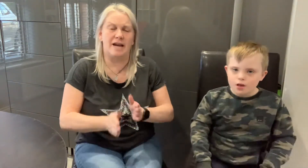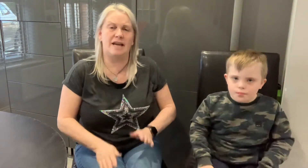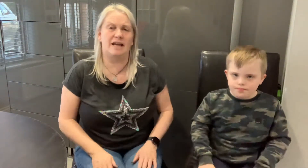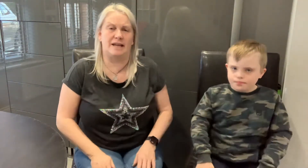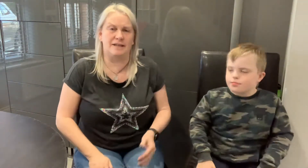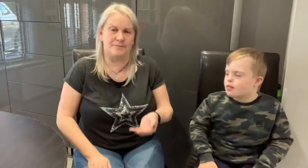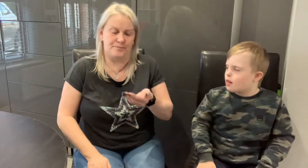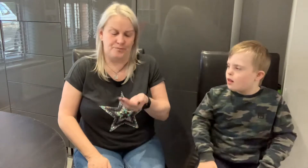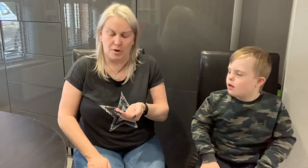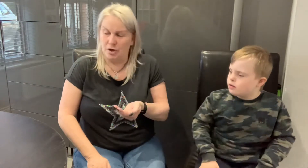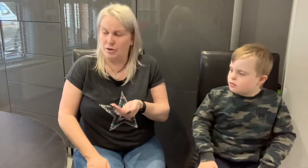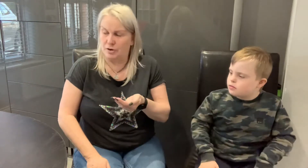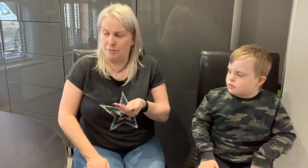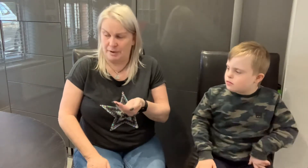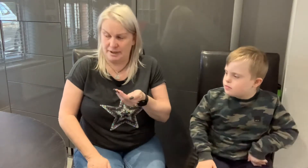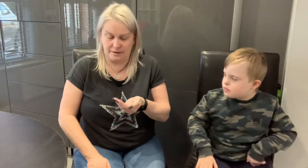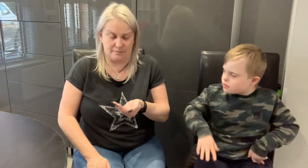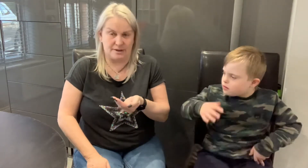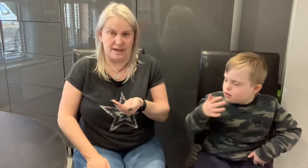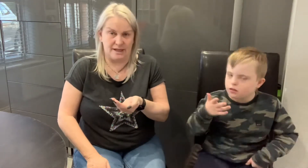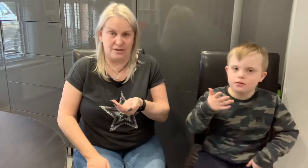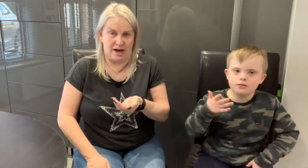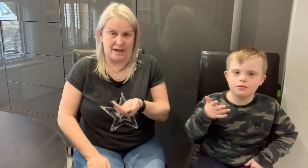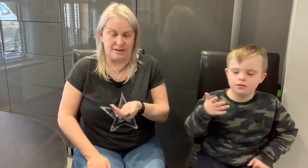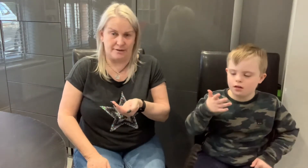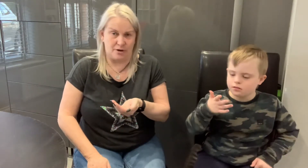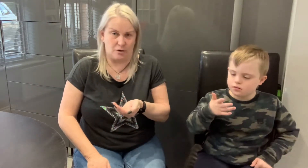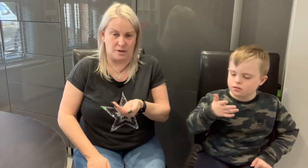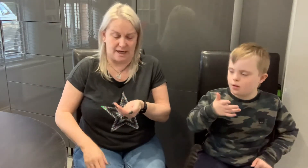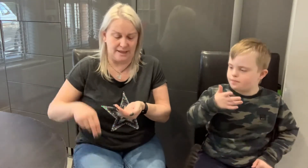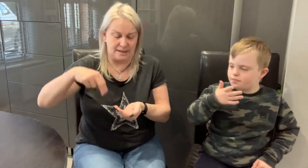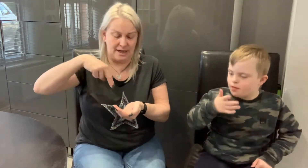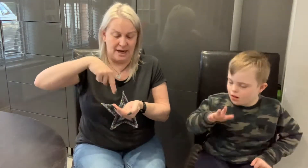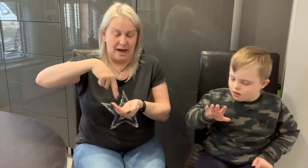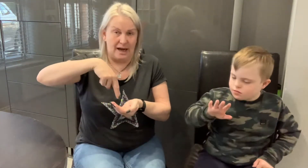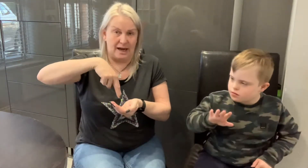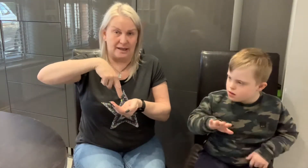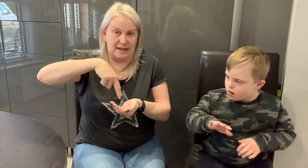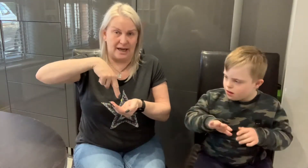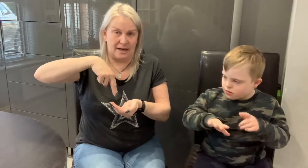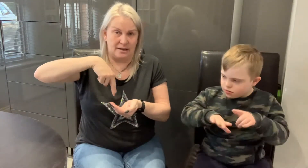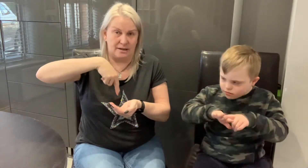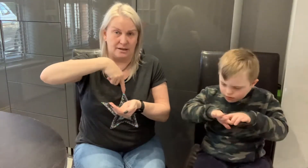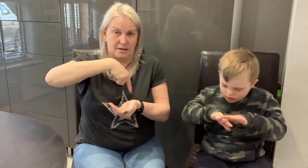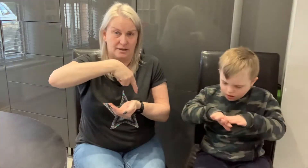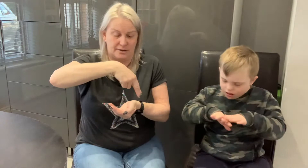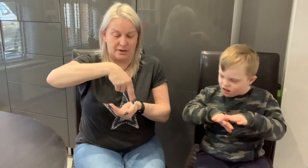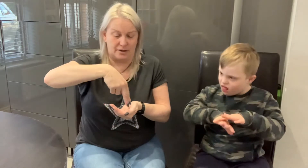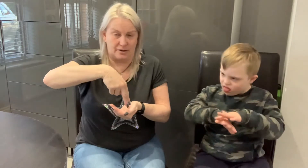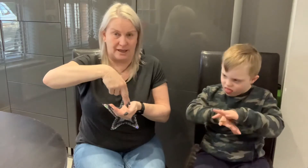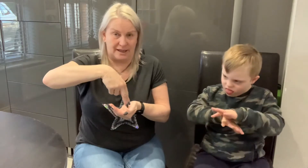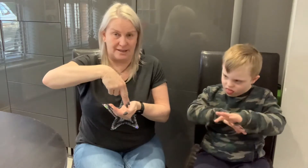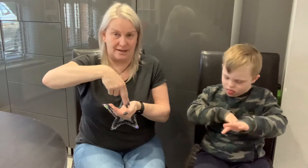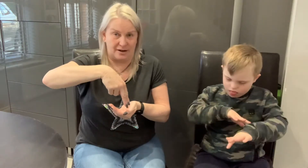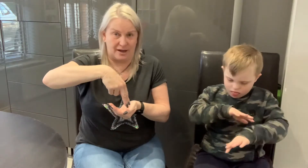is you're cupping something in your hands if you're holding it and then circle it. Okay?